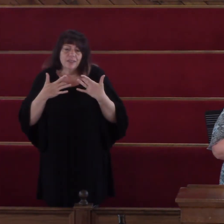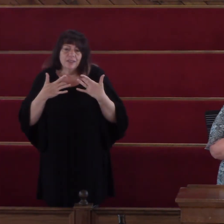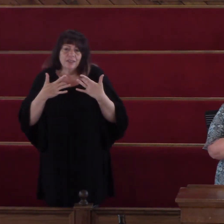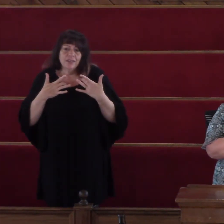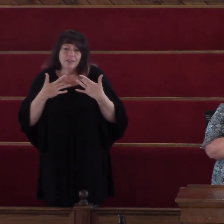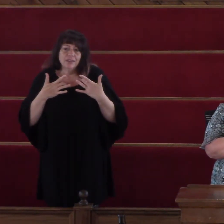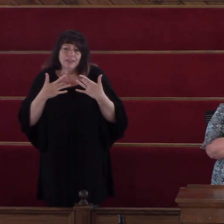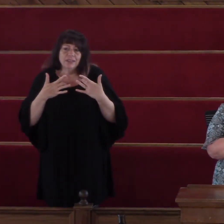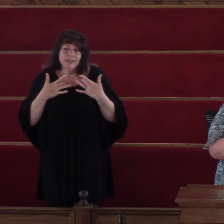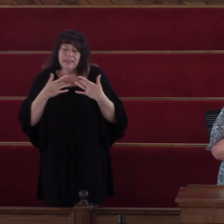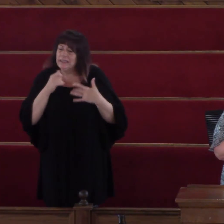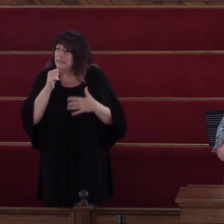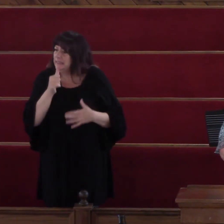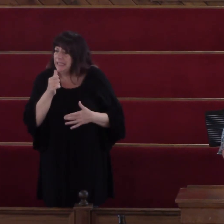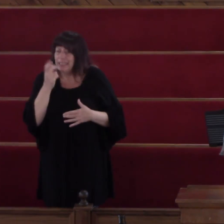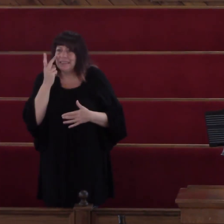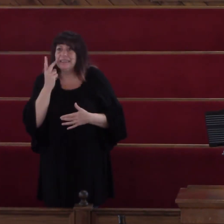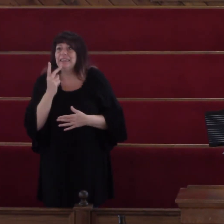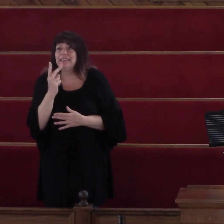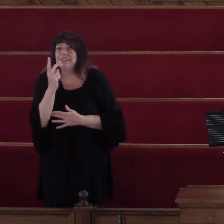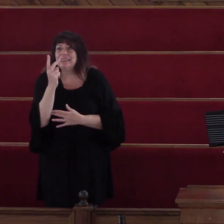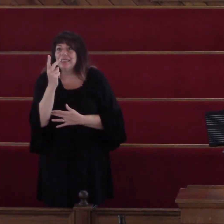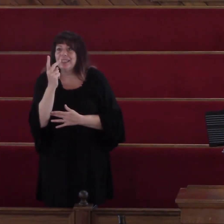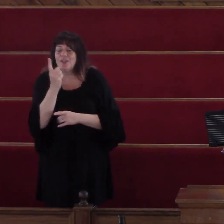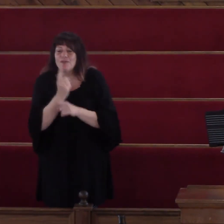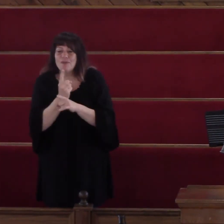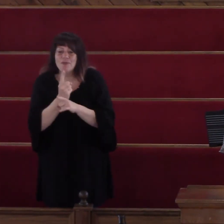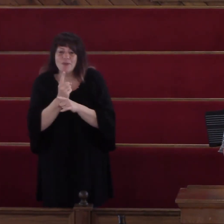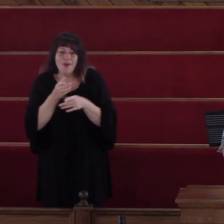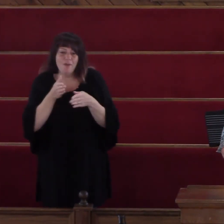see the way